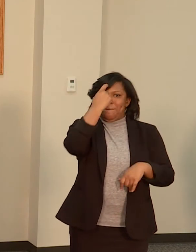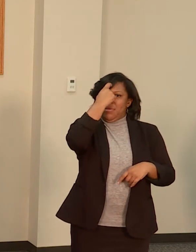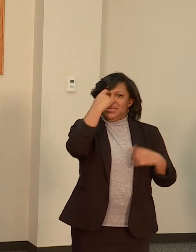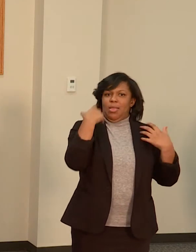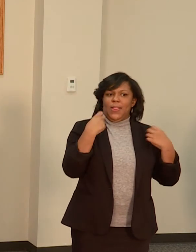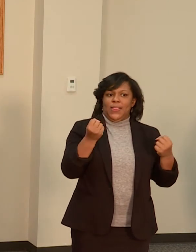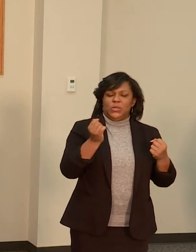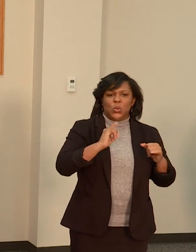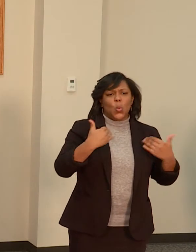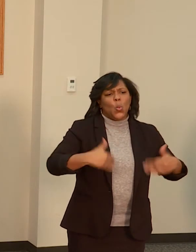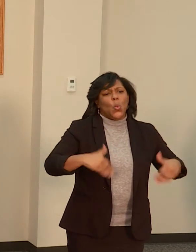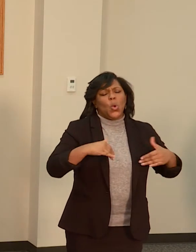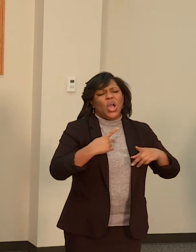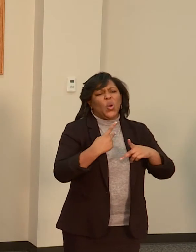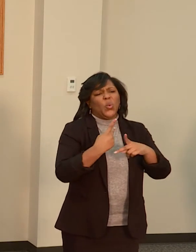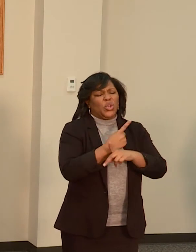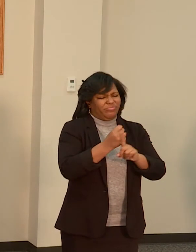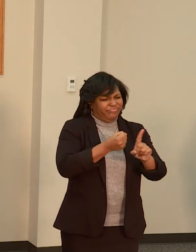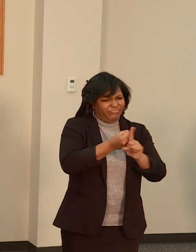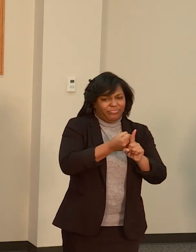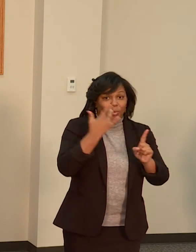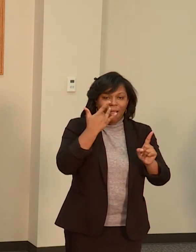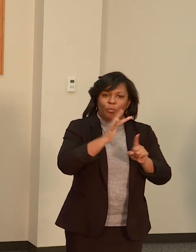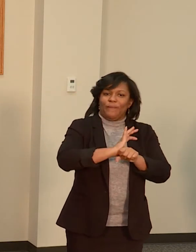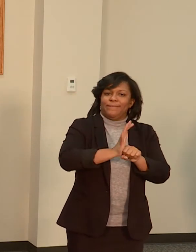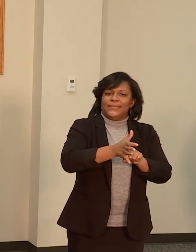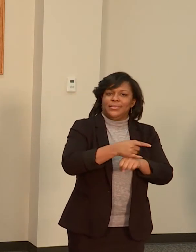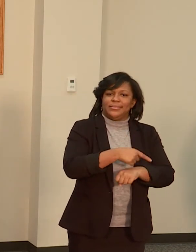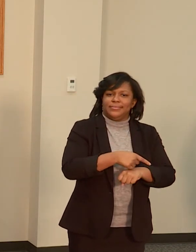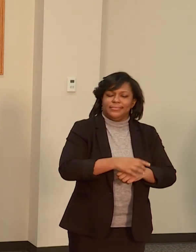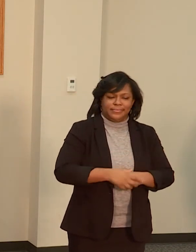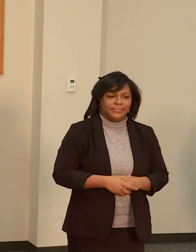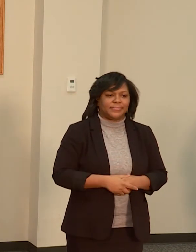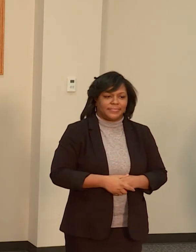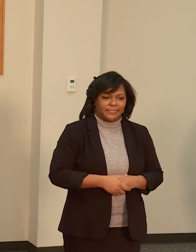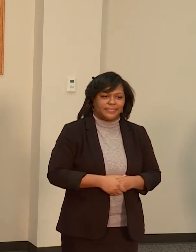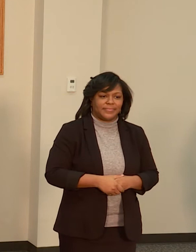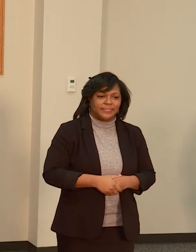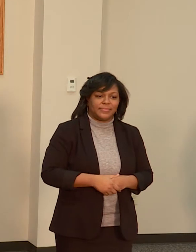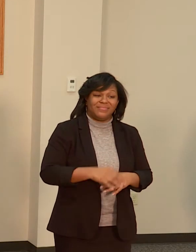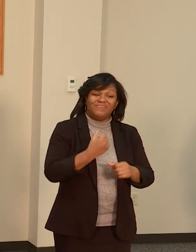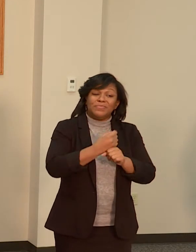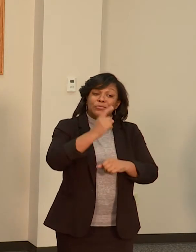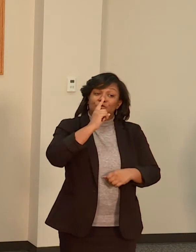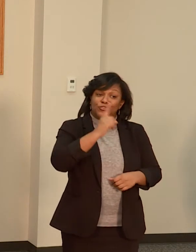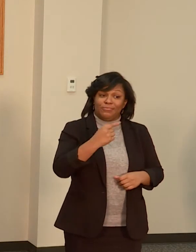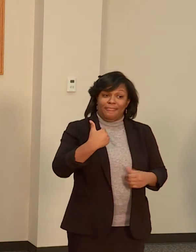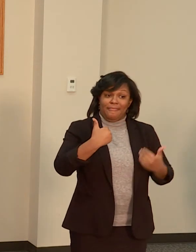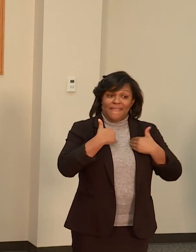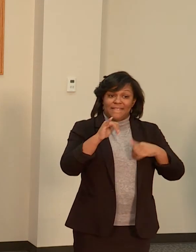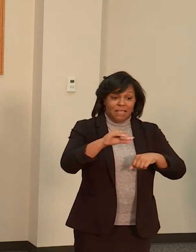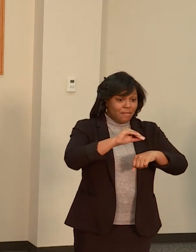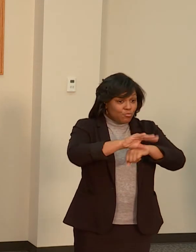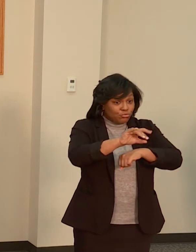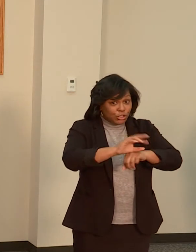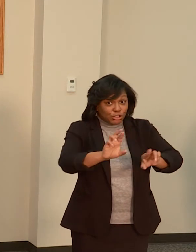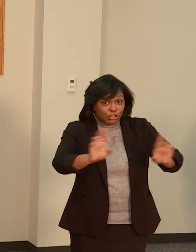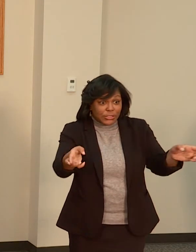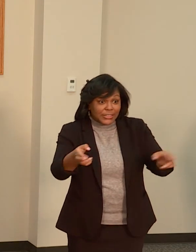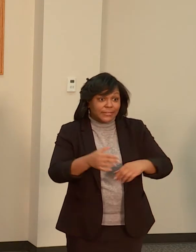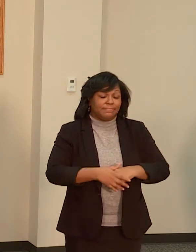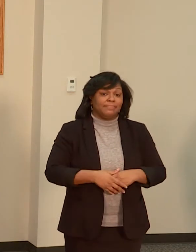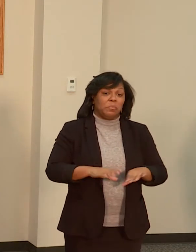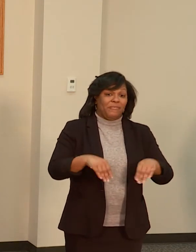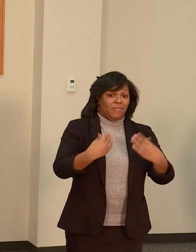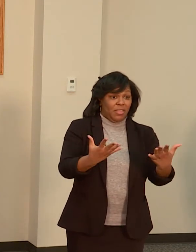the pandemic. And ensuring safe places to get the counsel needed is vitally important. Our Y team provides